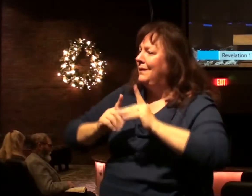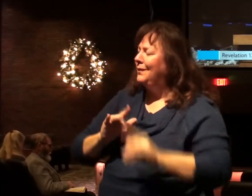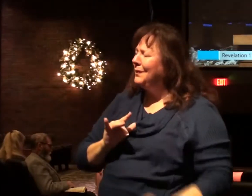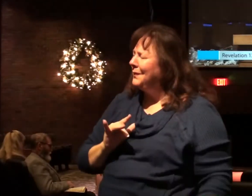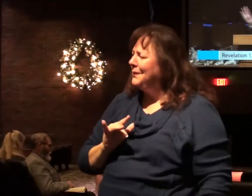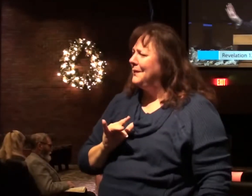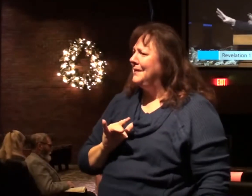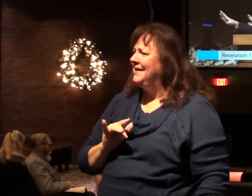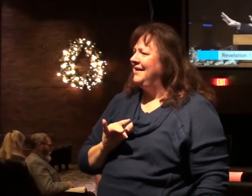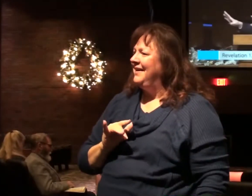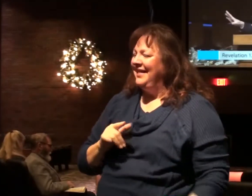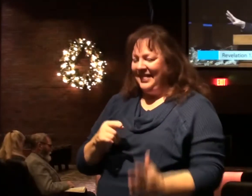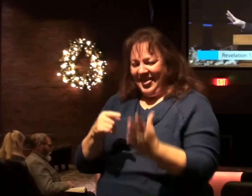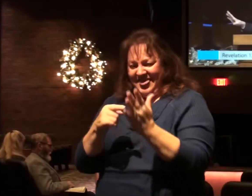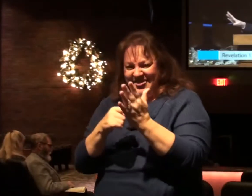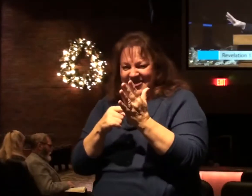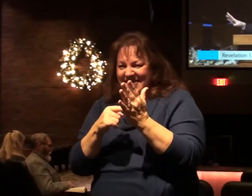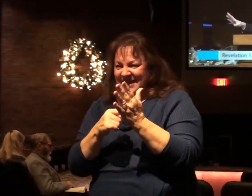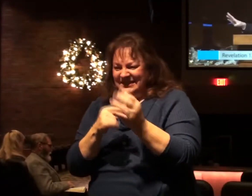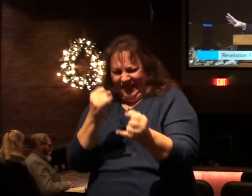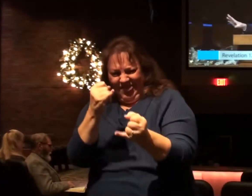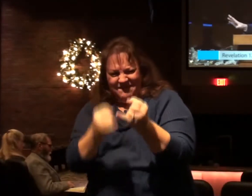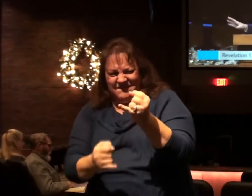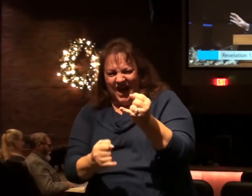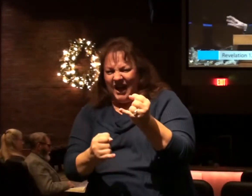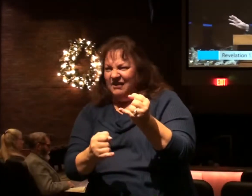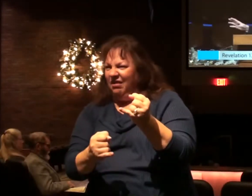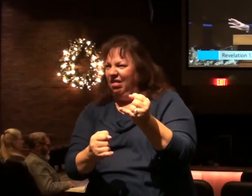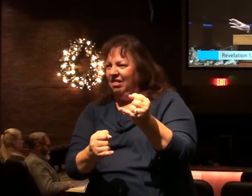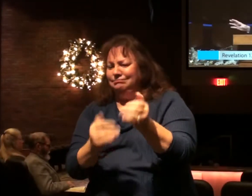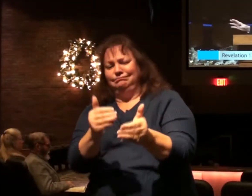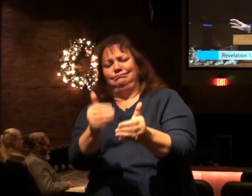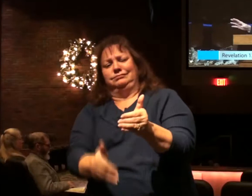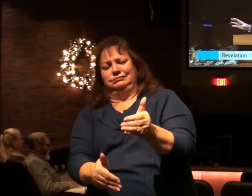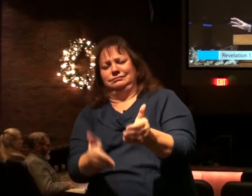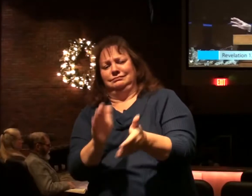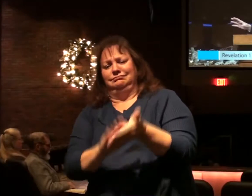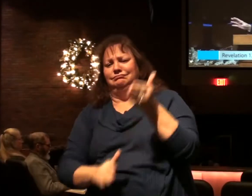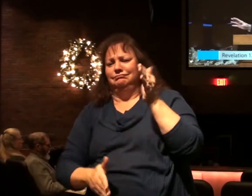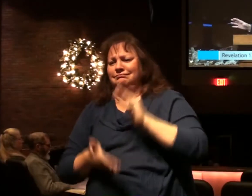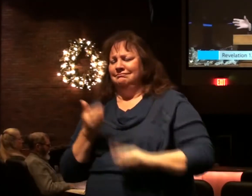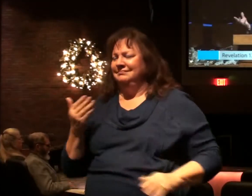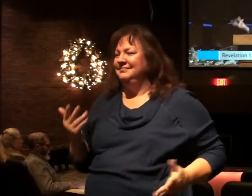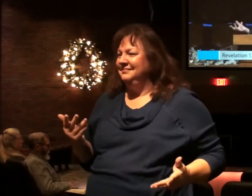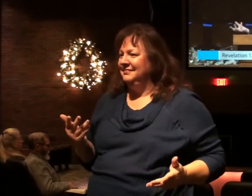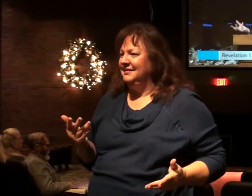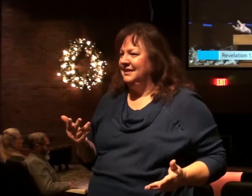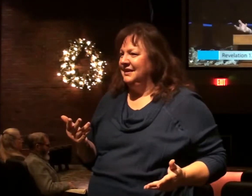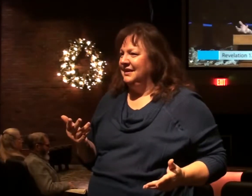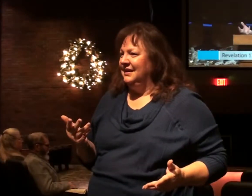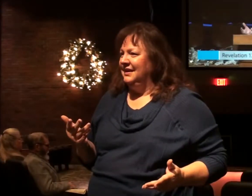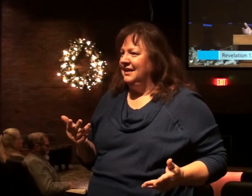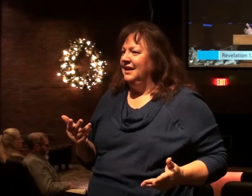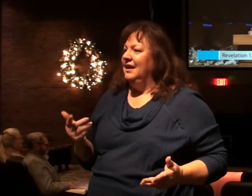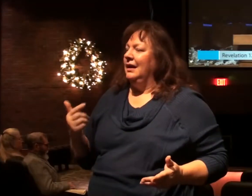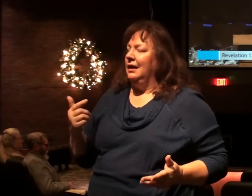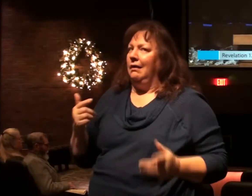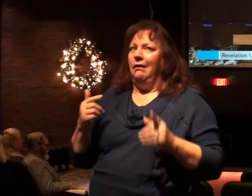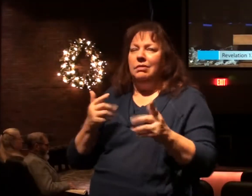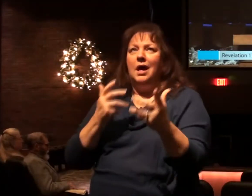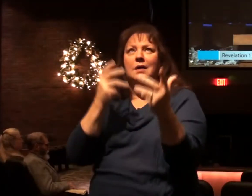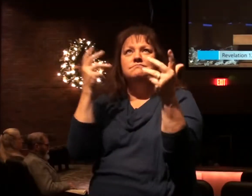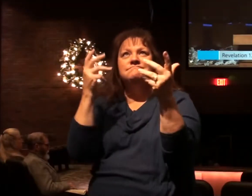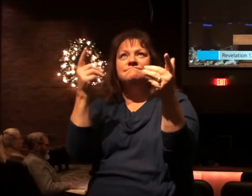This is the final conclusion that will bring us to that